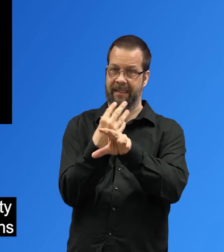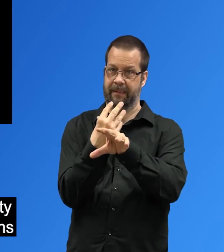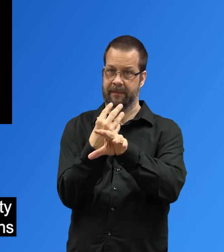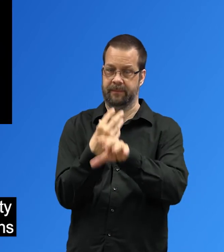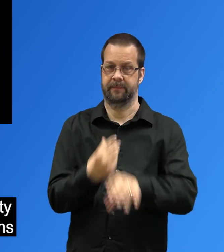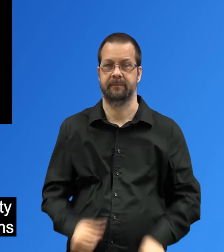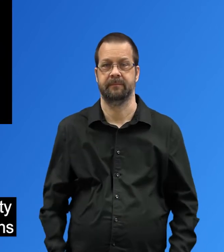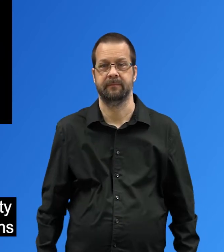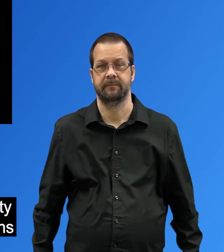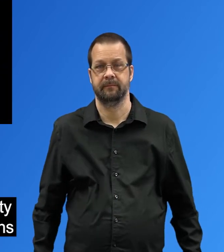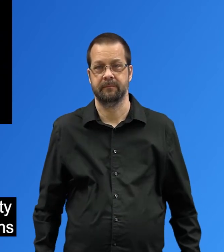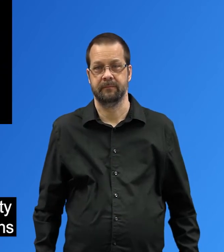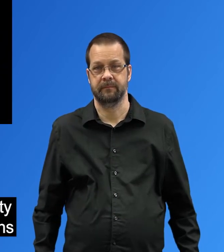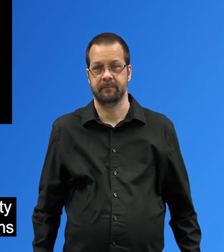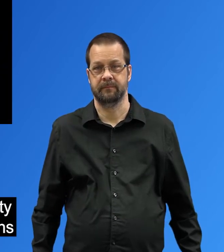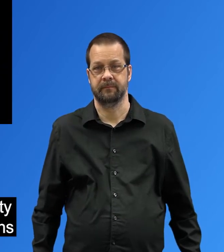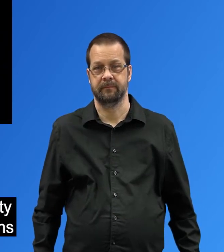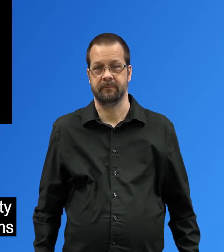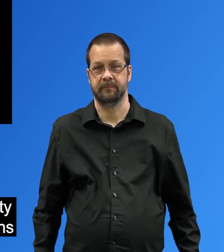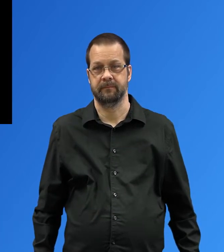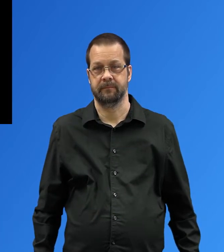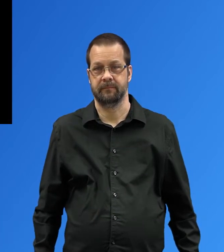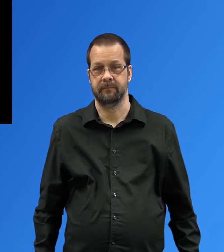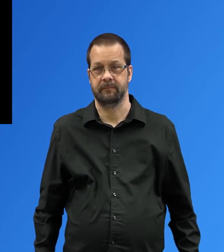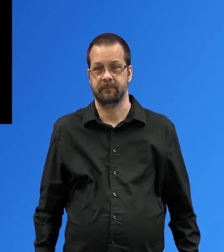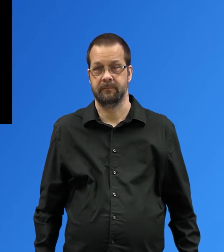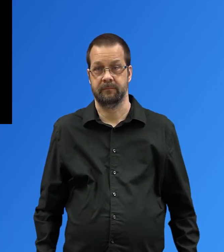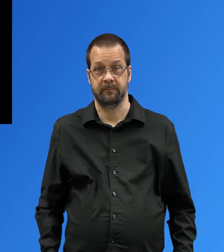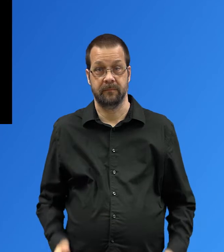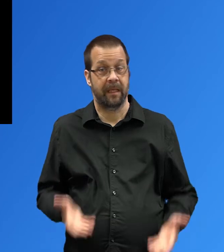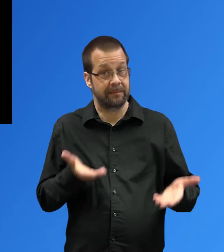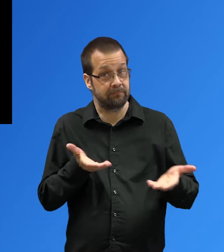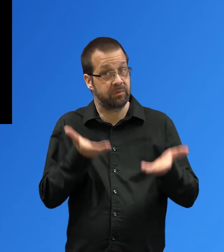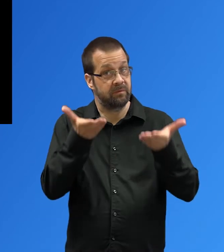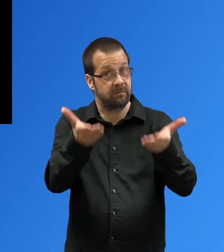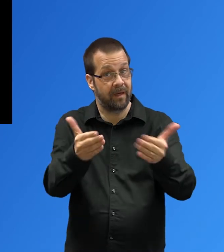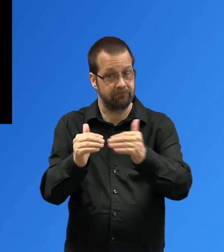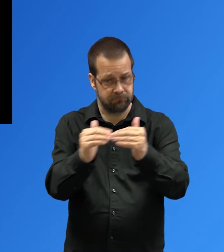Explain available accessibility features and accommodations at the beginning of the meeting